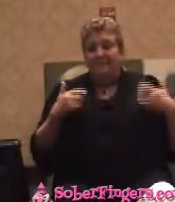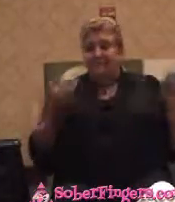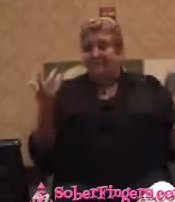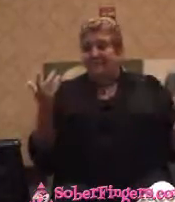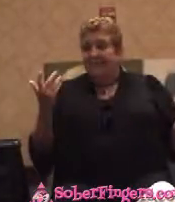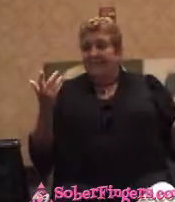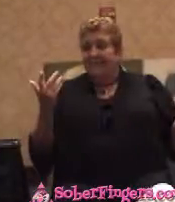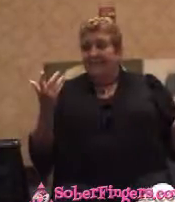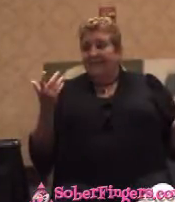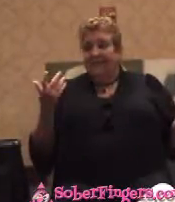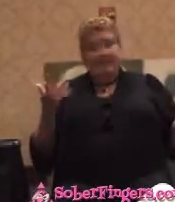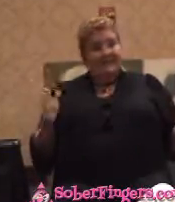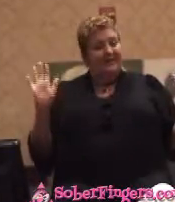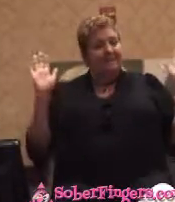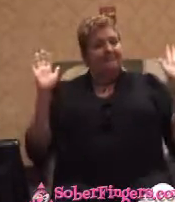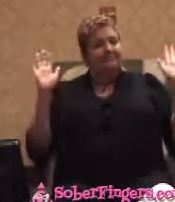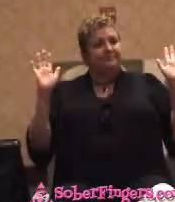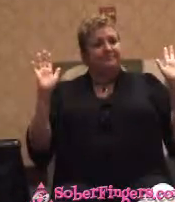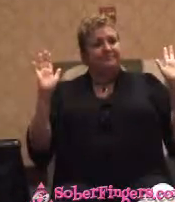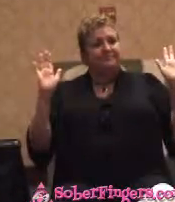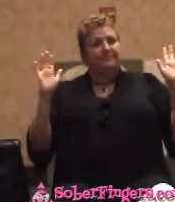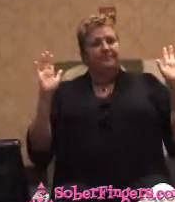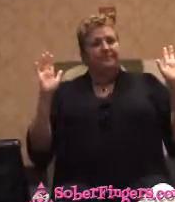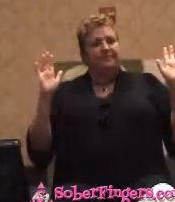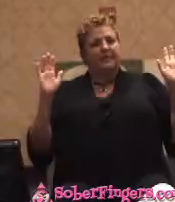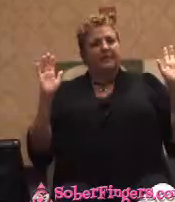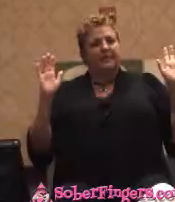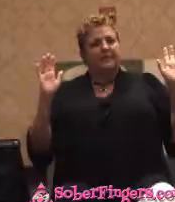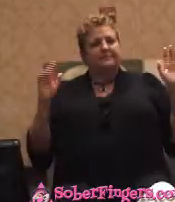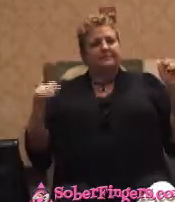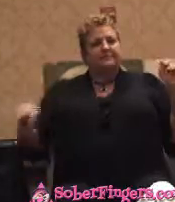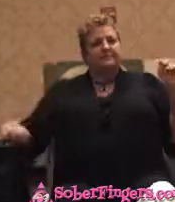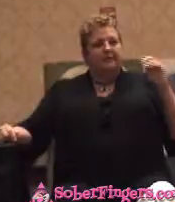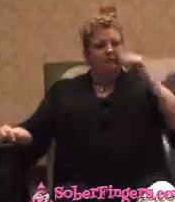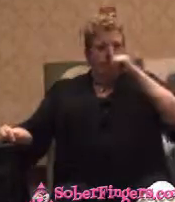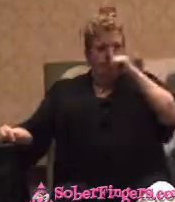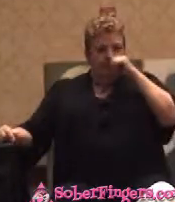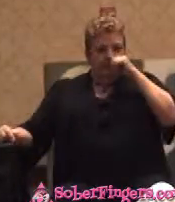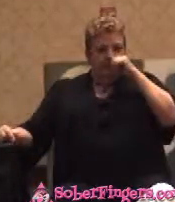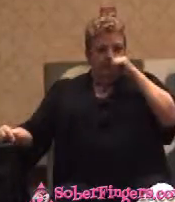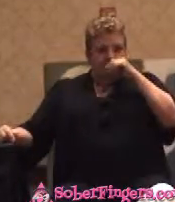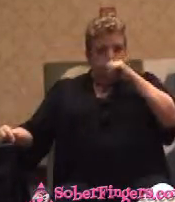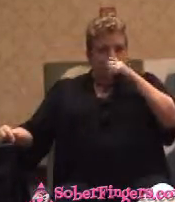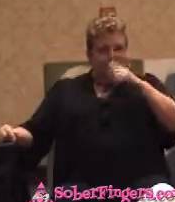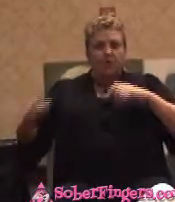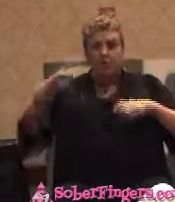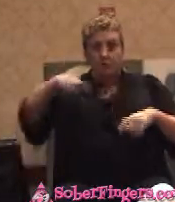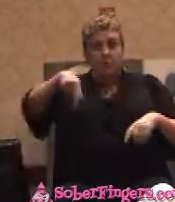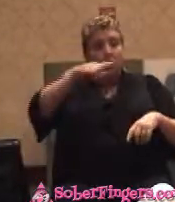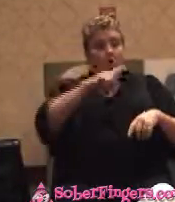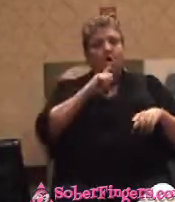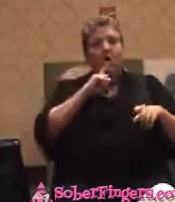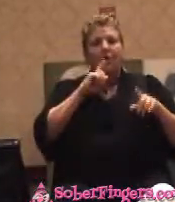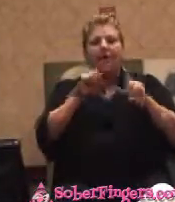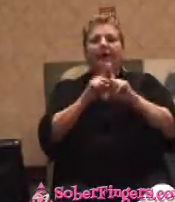And you are the bike riders of the world as far as alcoholism is concerned